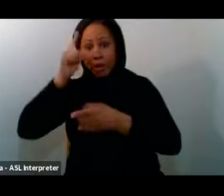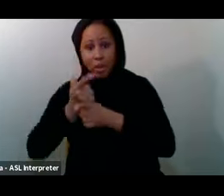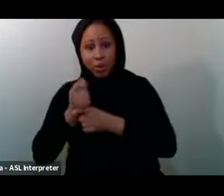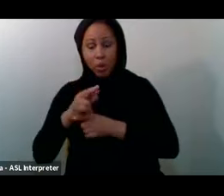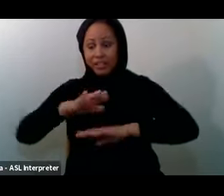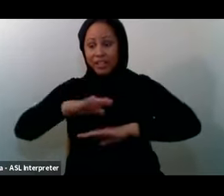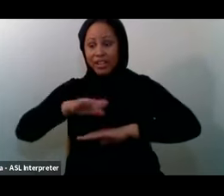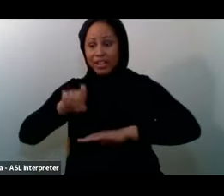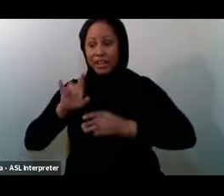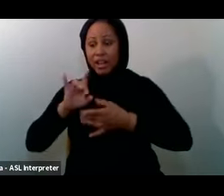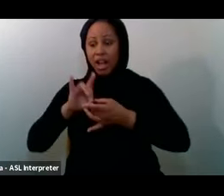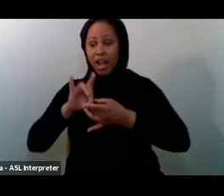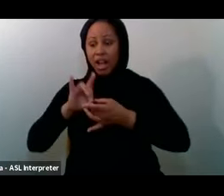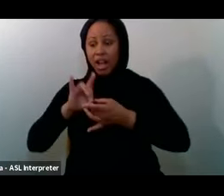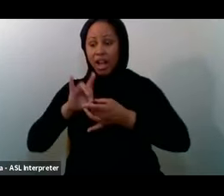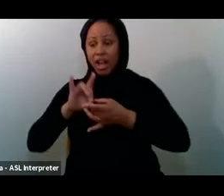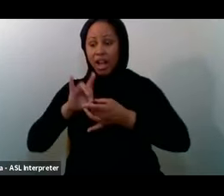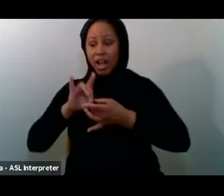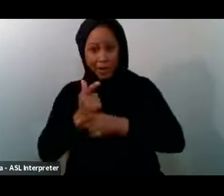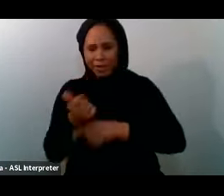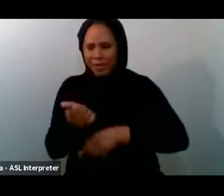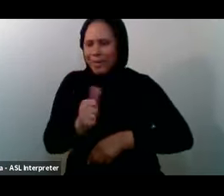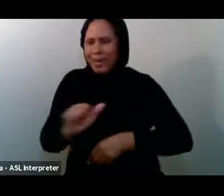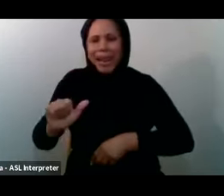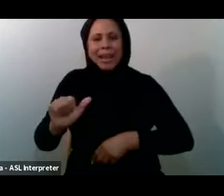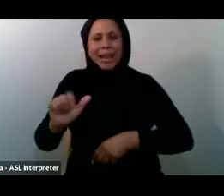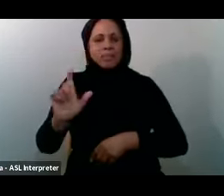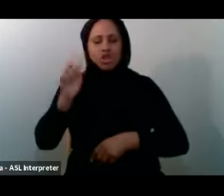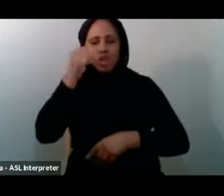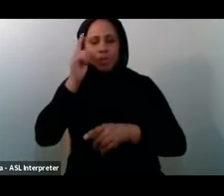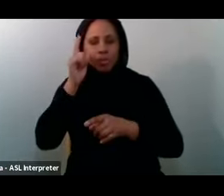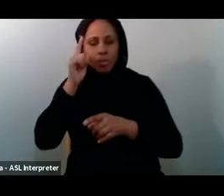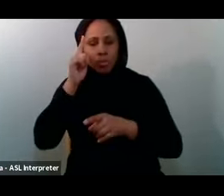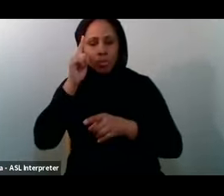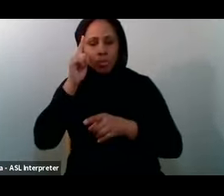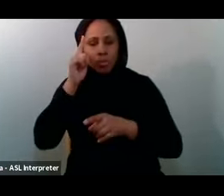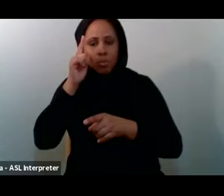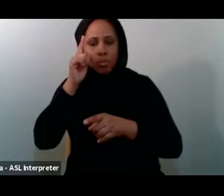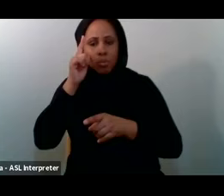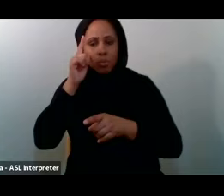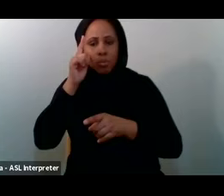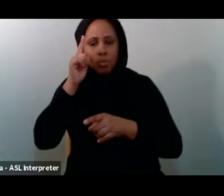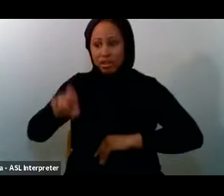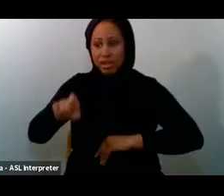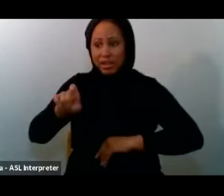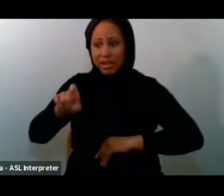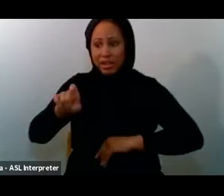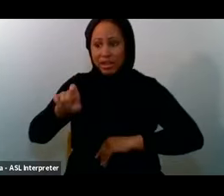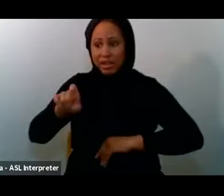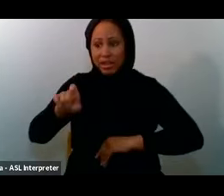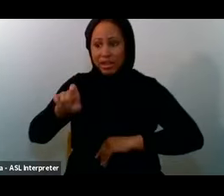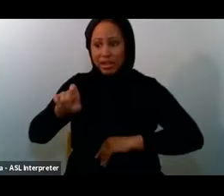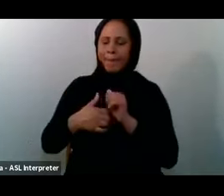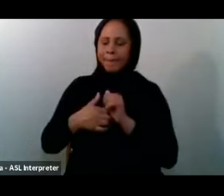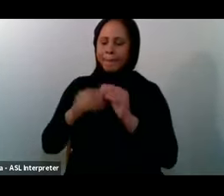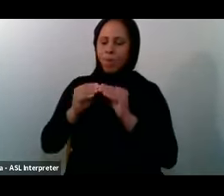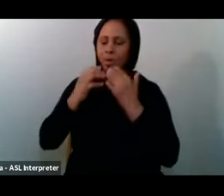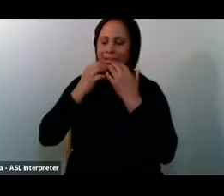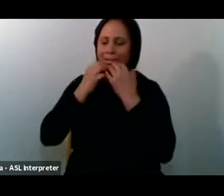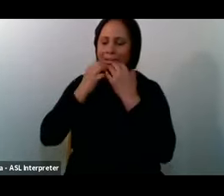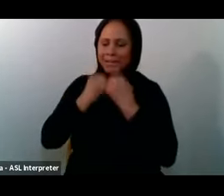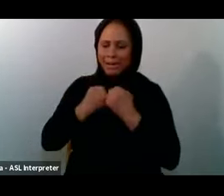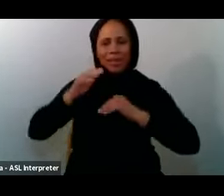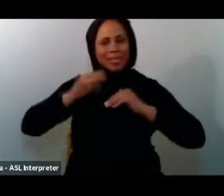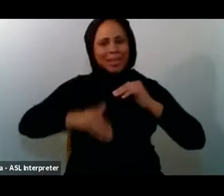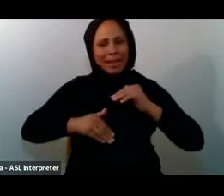This was Any Muslim Brother Fulfilling Their need Is dear To me Than praying One thousand Units of